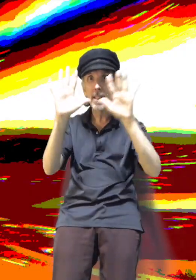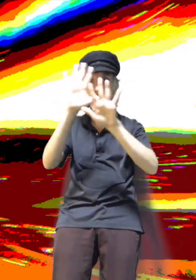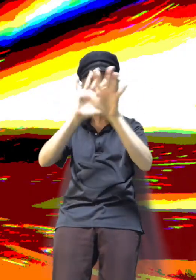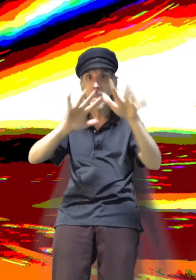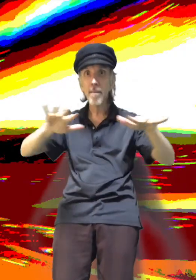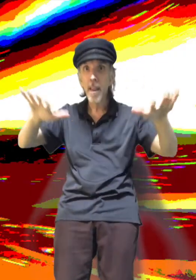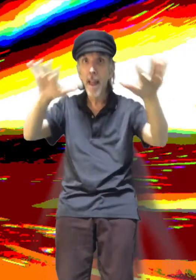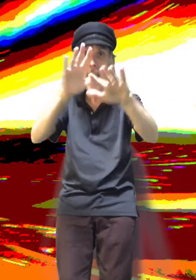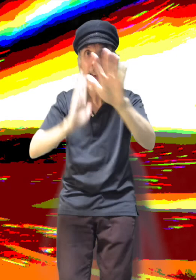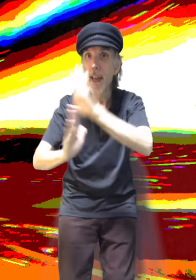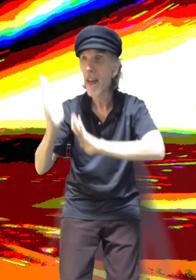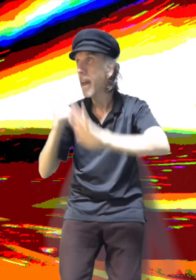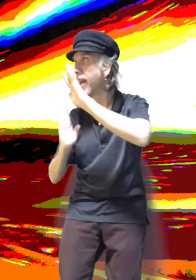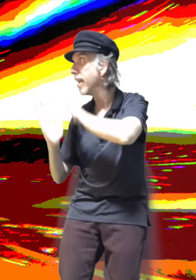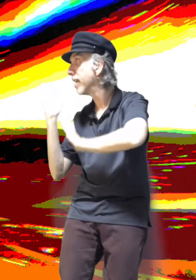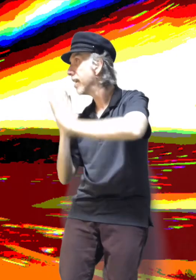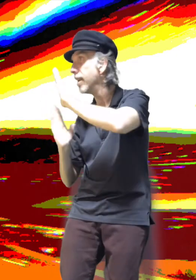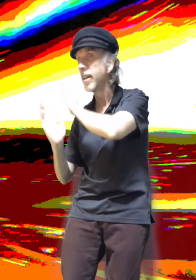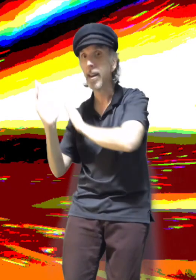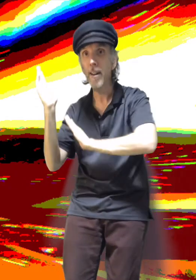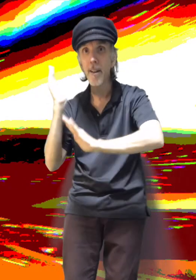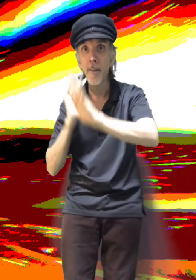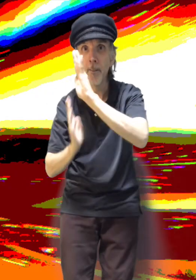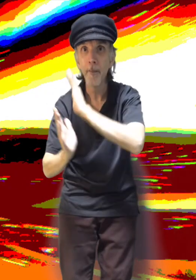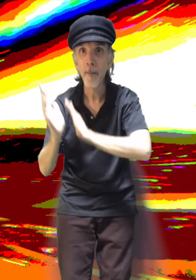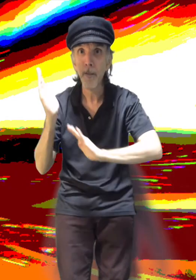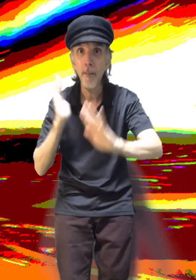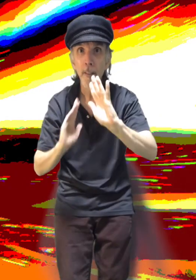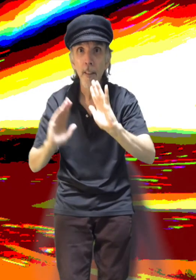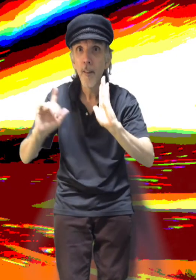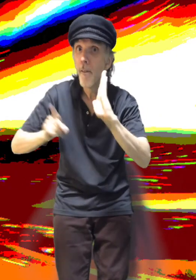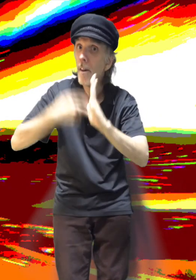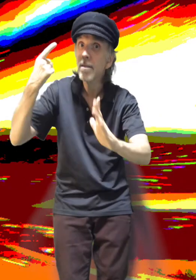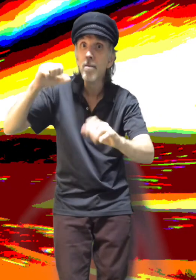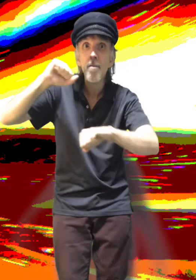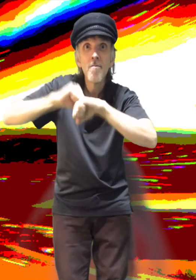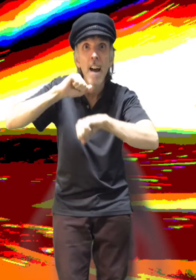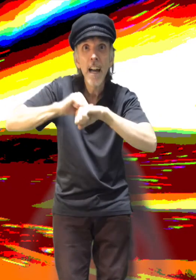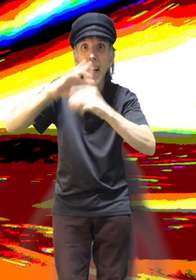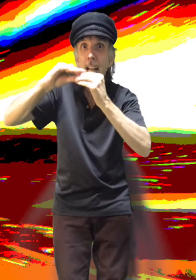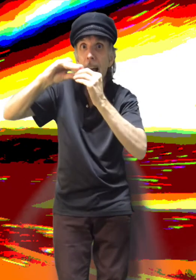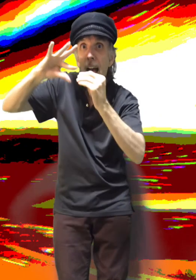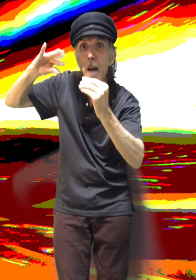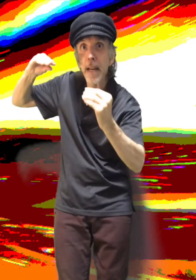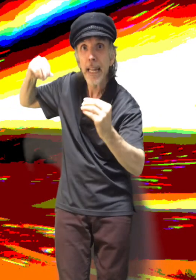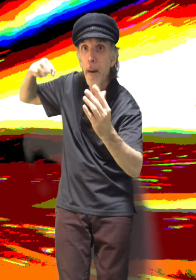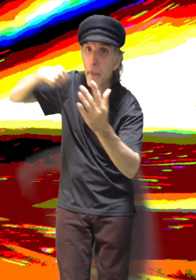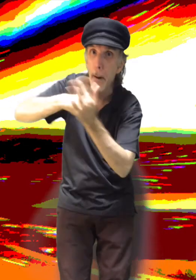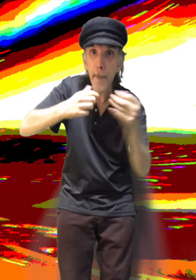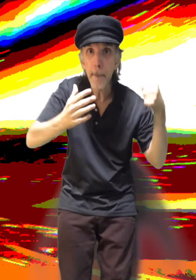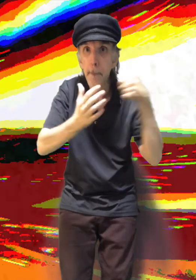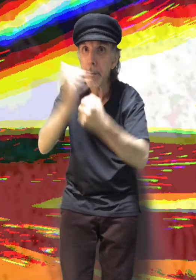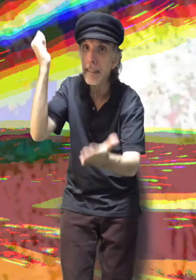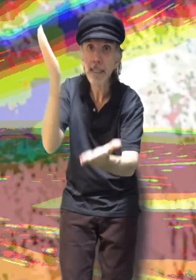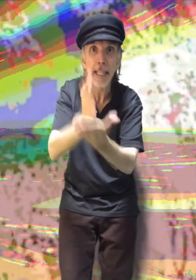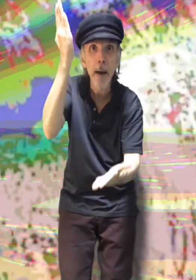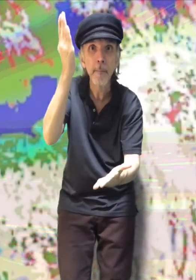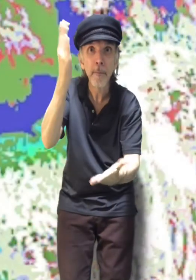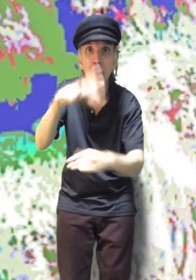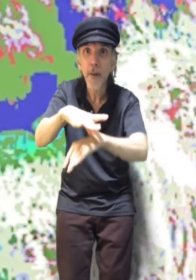Back then, when barbarism of rocks and karma stopped it, the